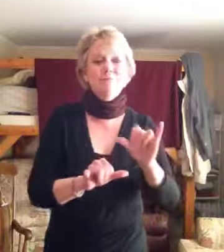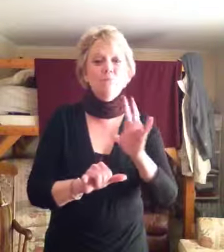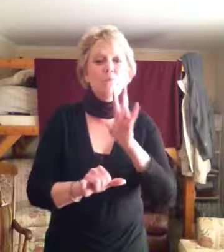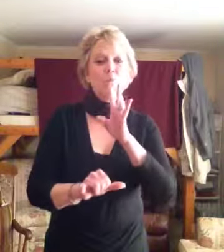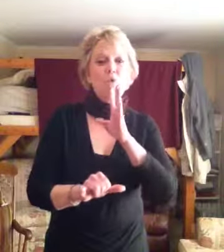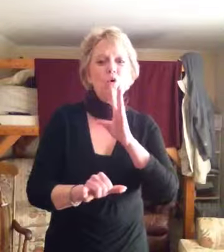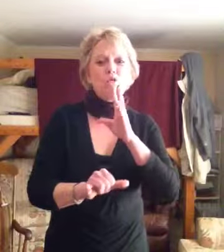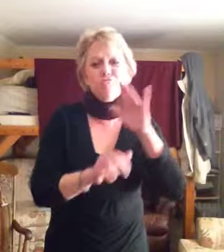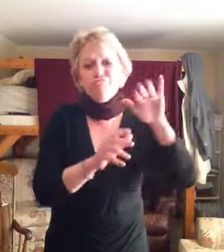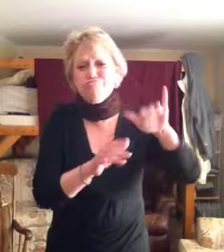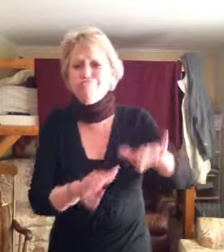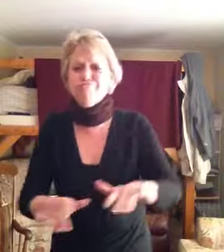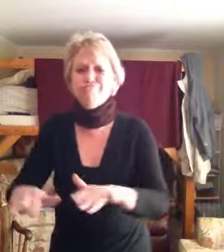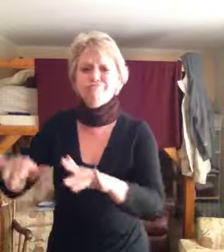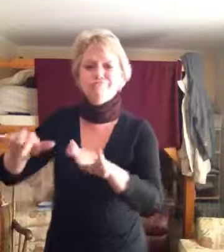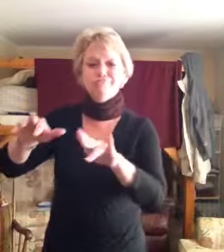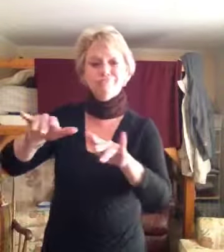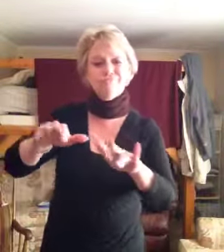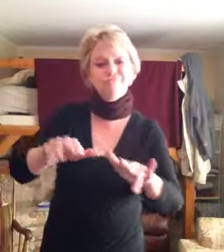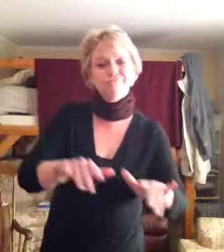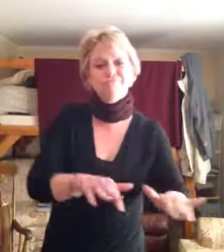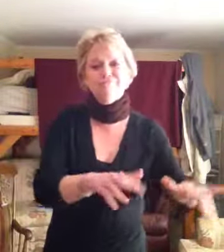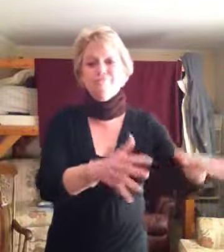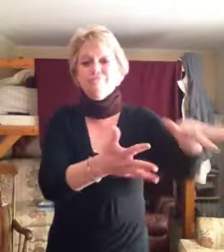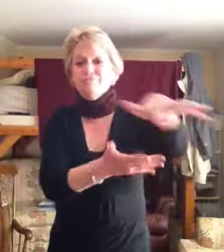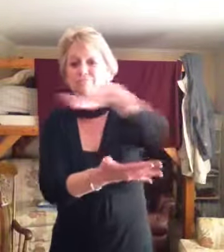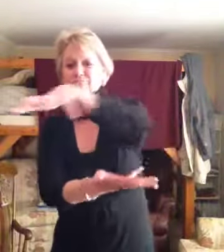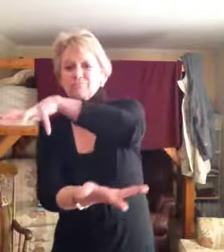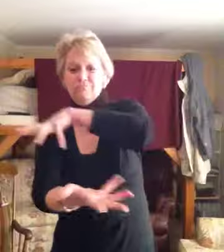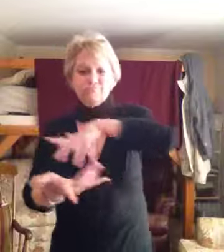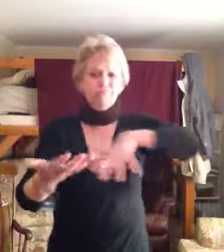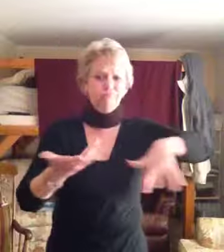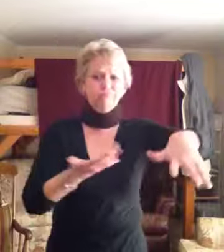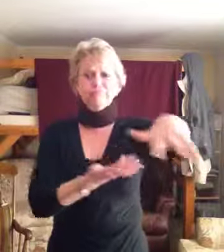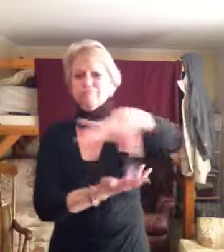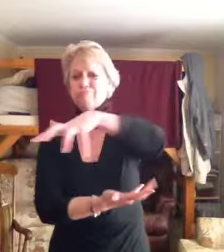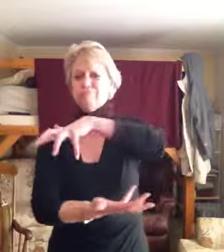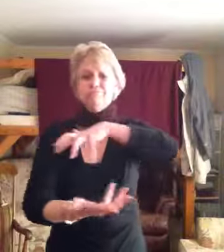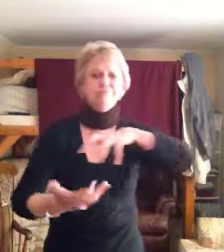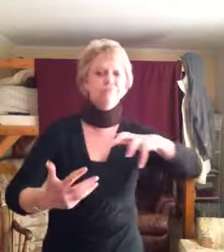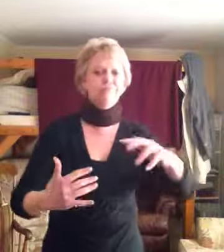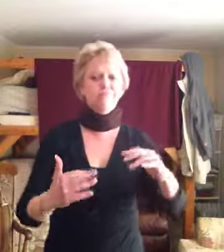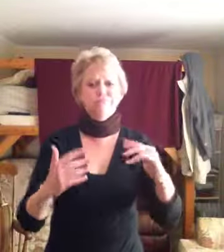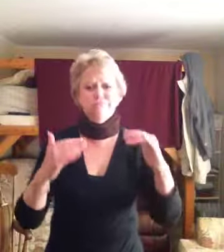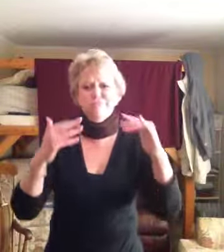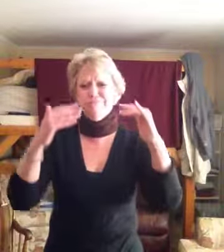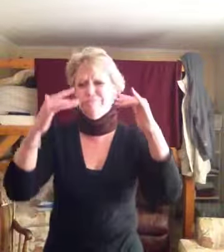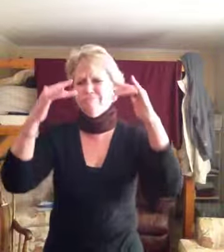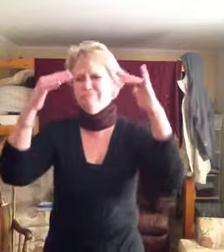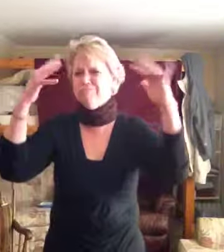that drowns the tender